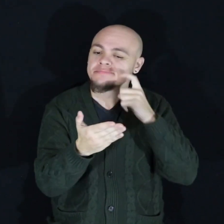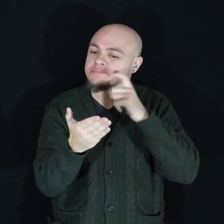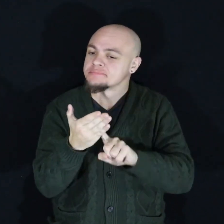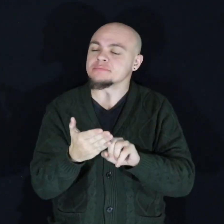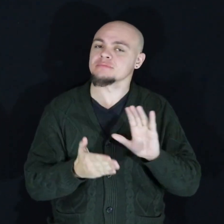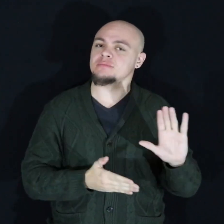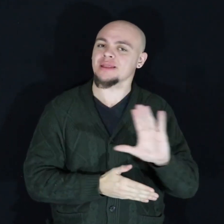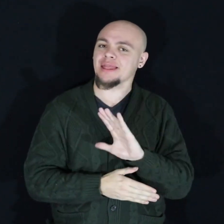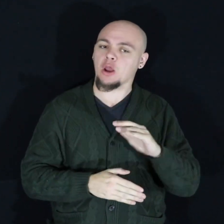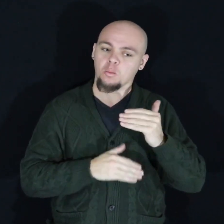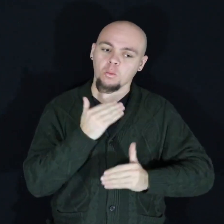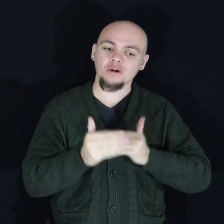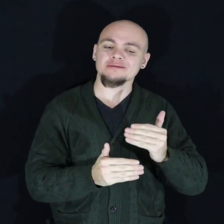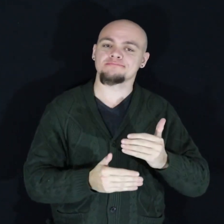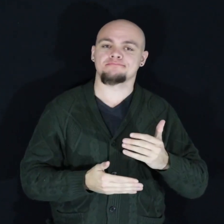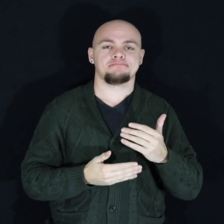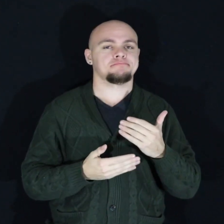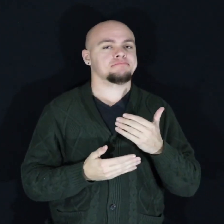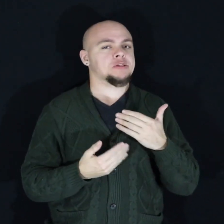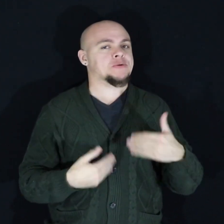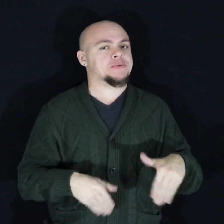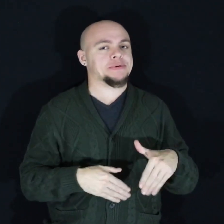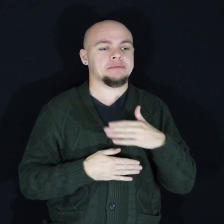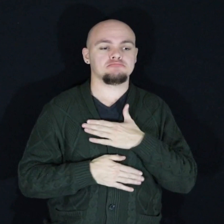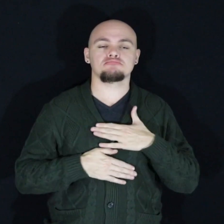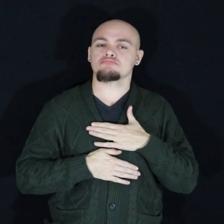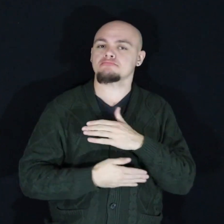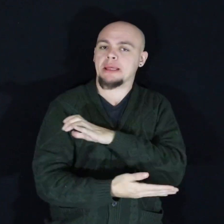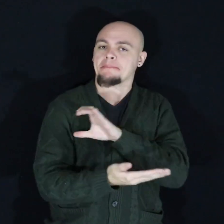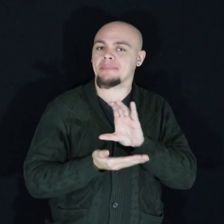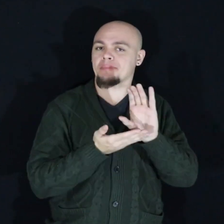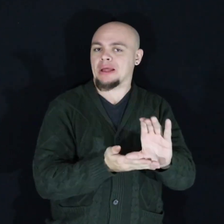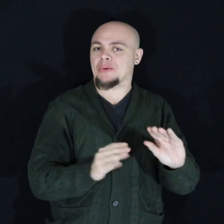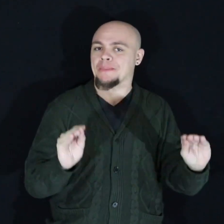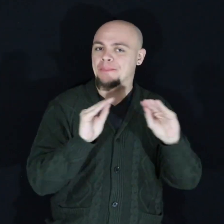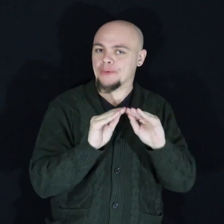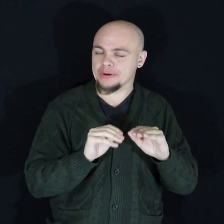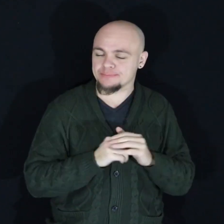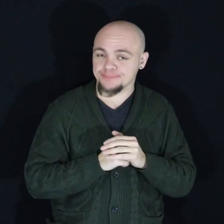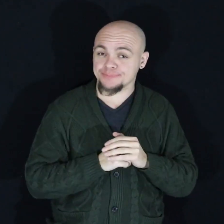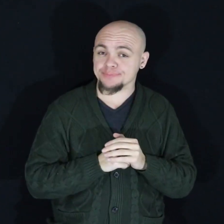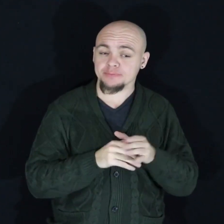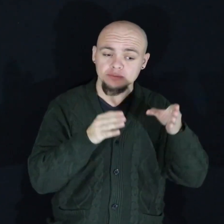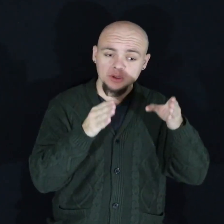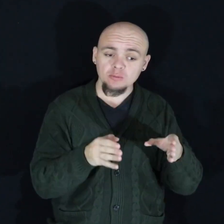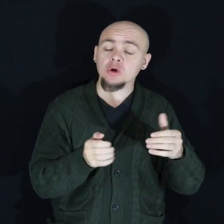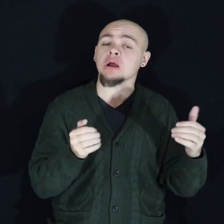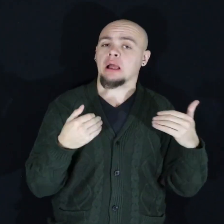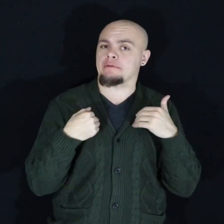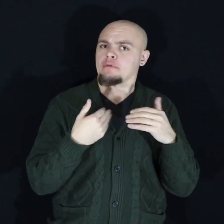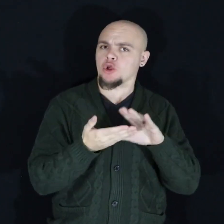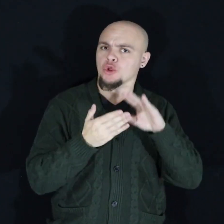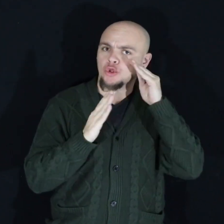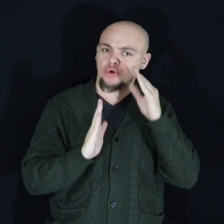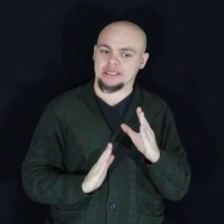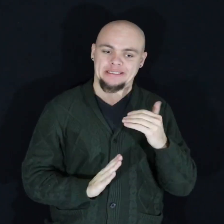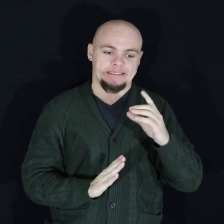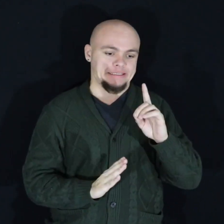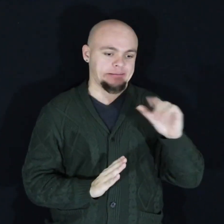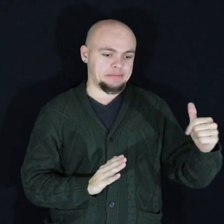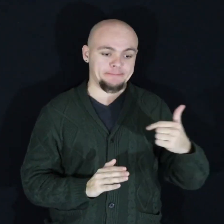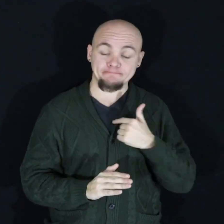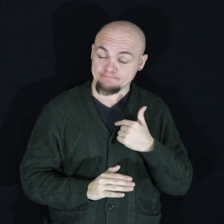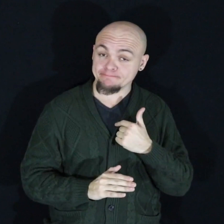enrich this process and empower them even more so as someone with a learning disability I